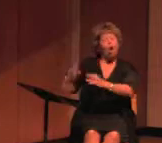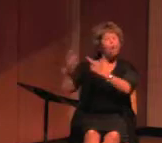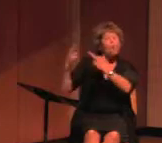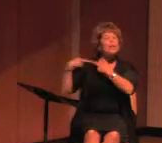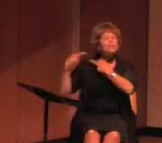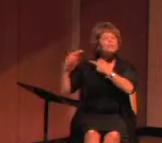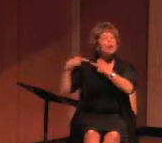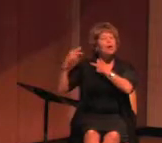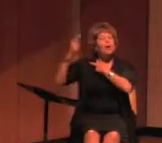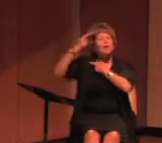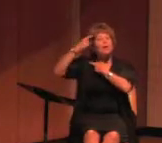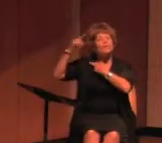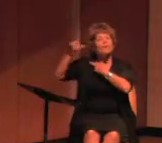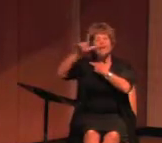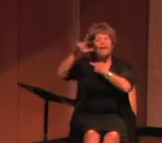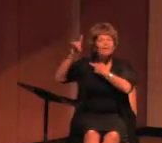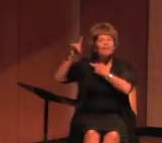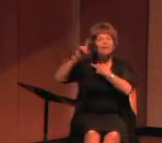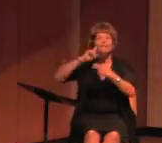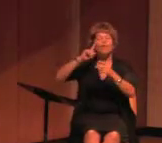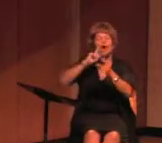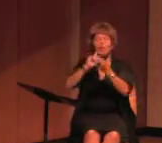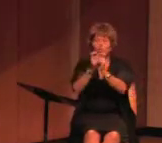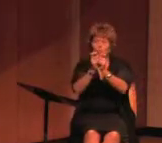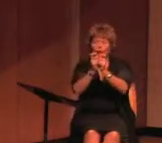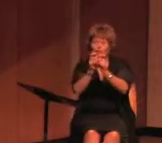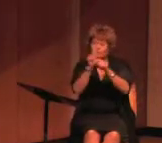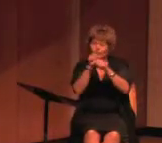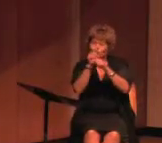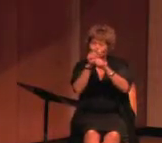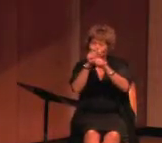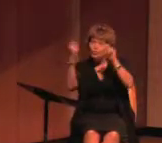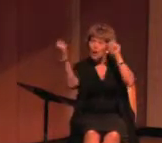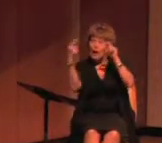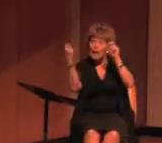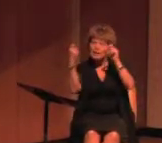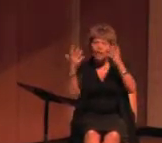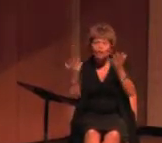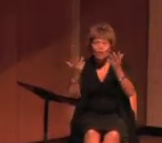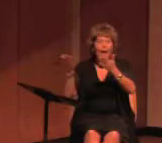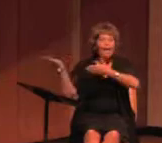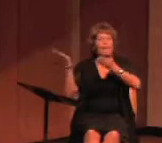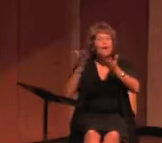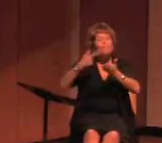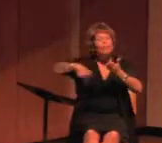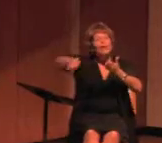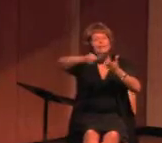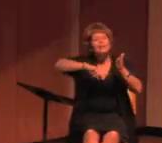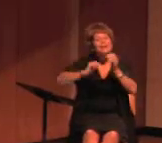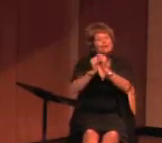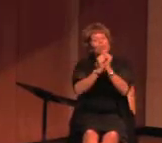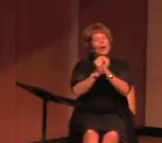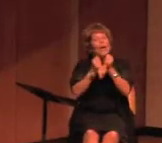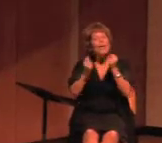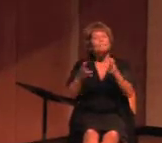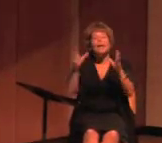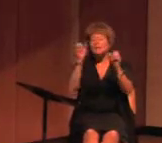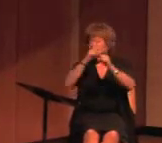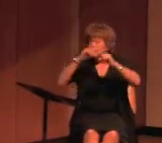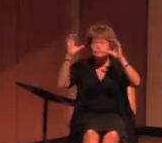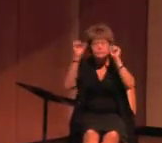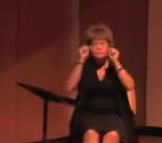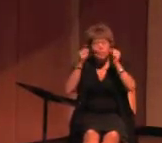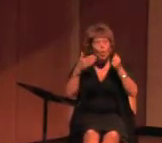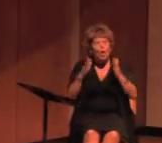the LED, the transistor, the semiconductor electronics that bring us together in such amazing ways. that open